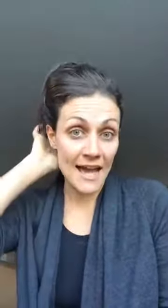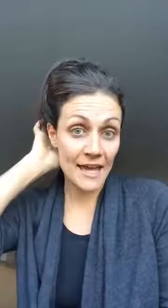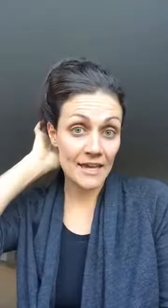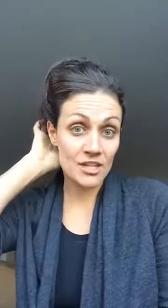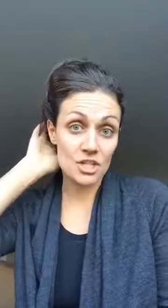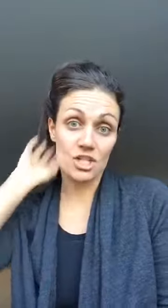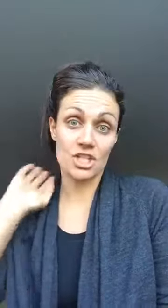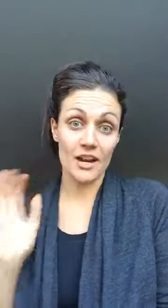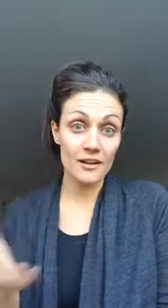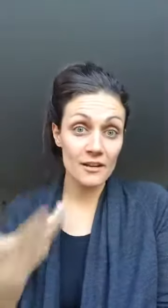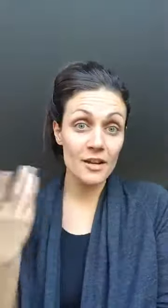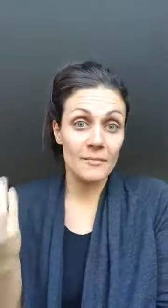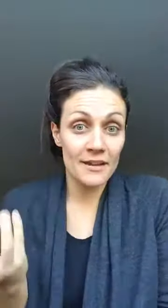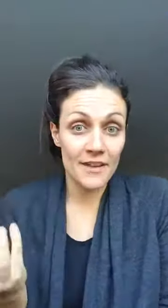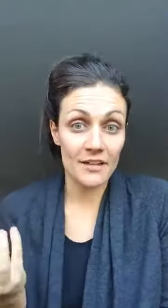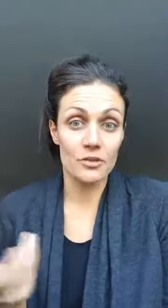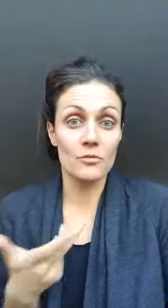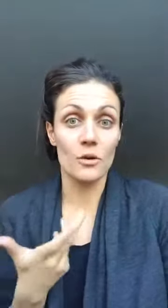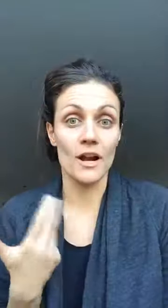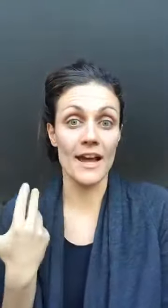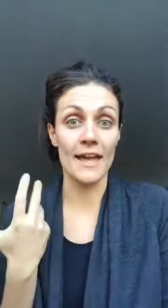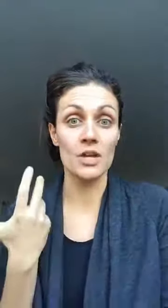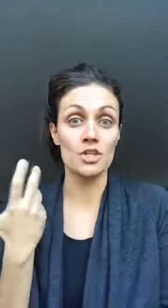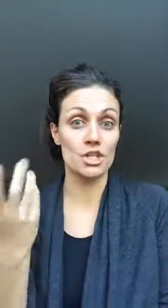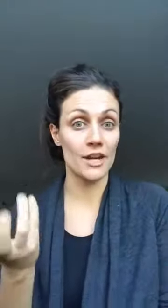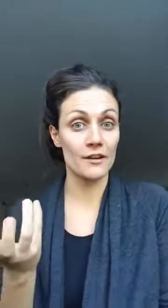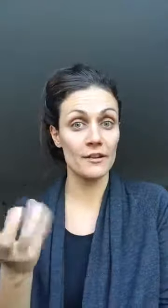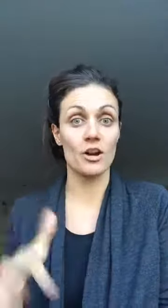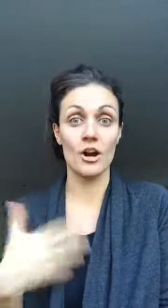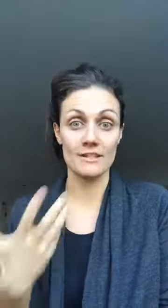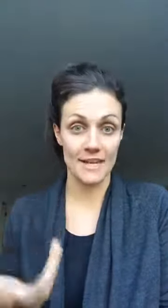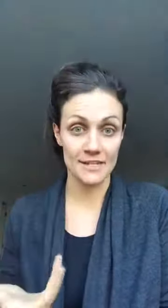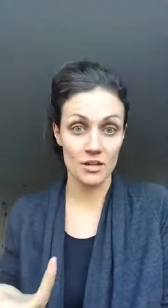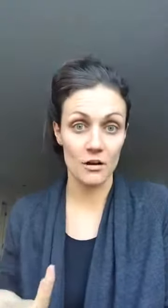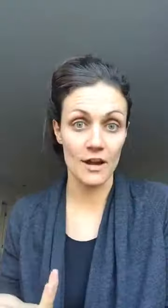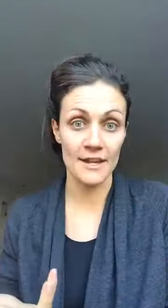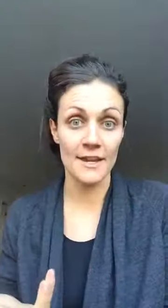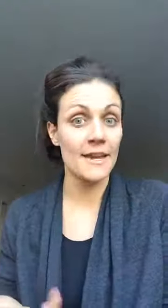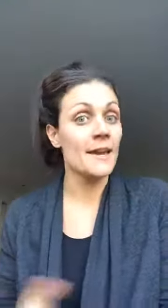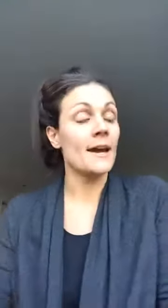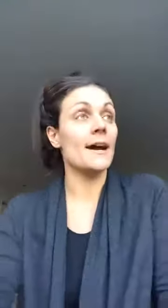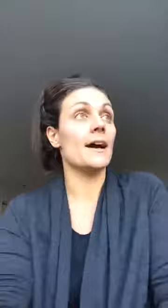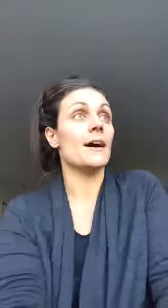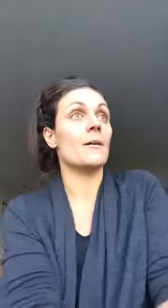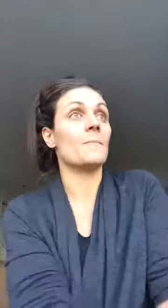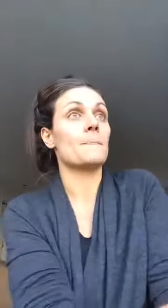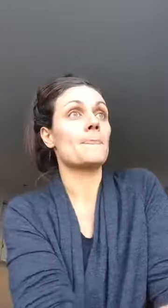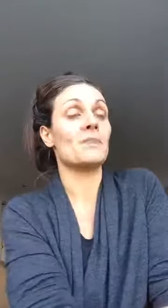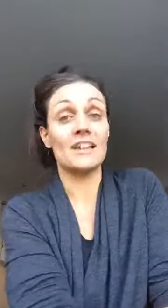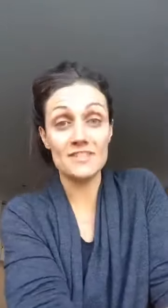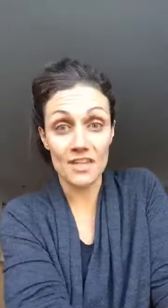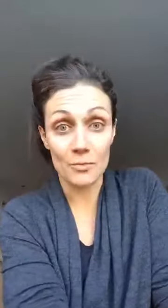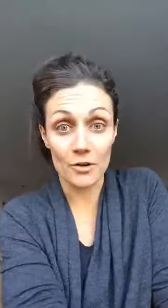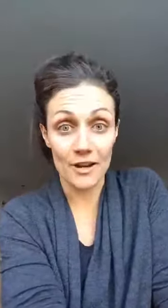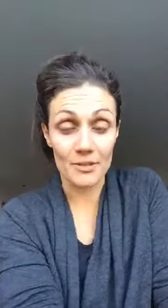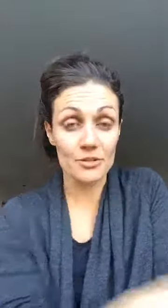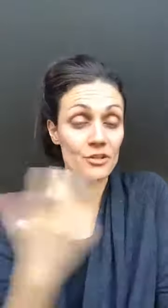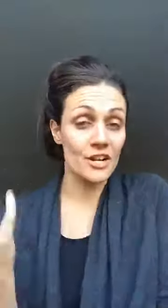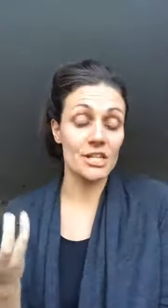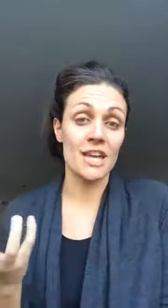shared my value or I shared content on my lifestyle program under nourish and